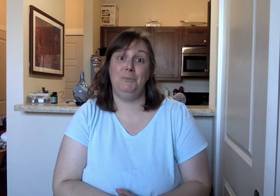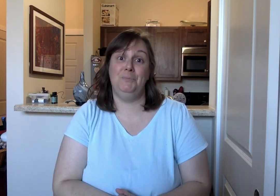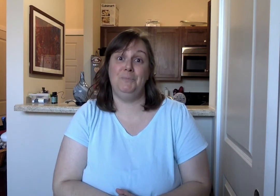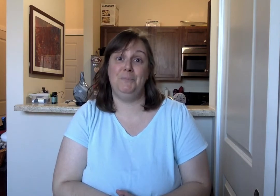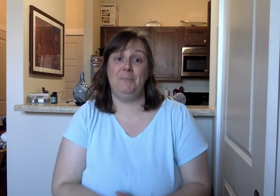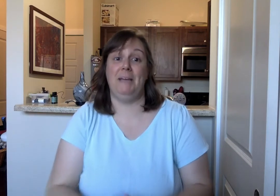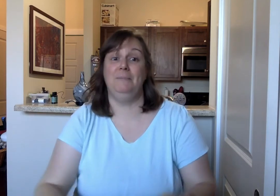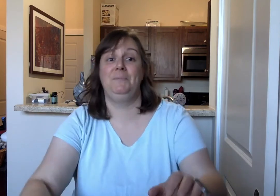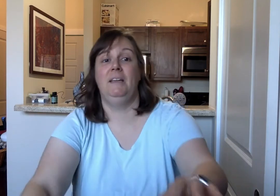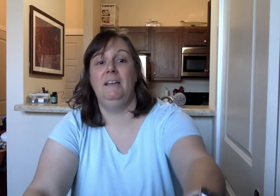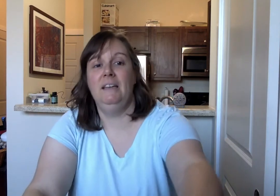bye